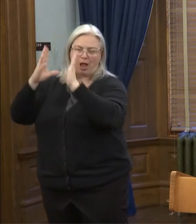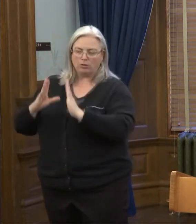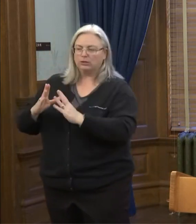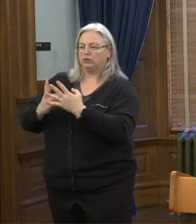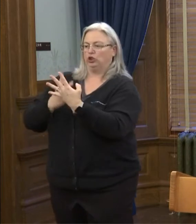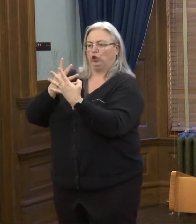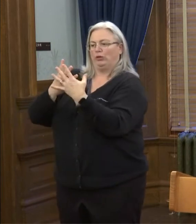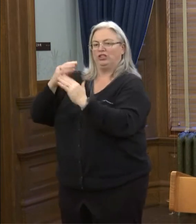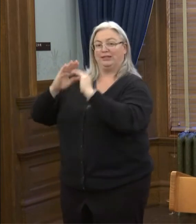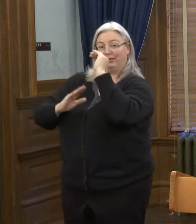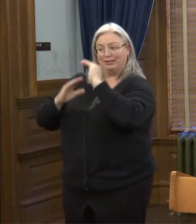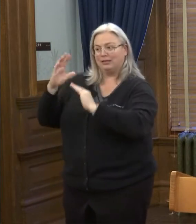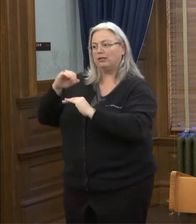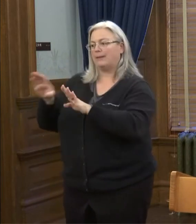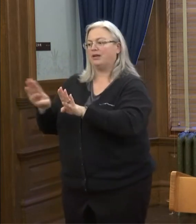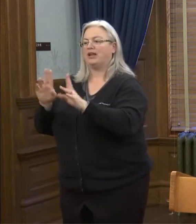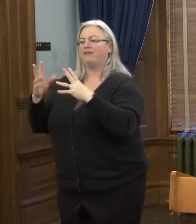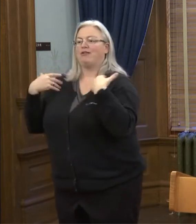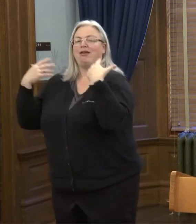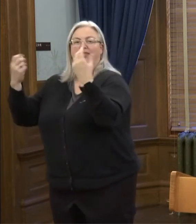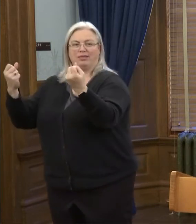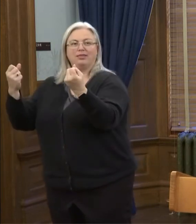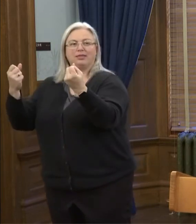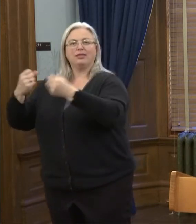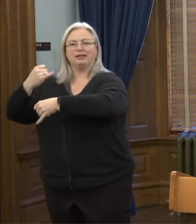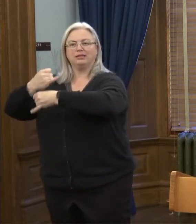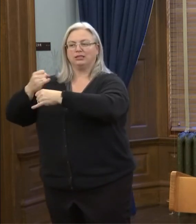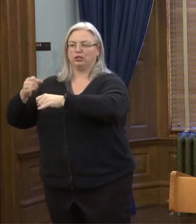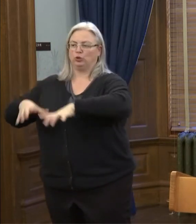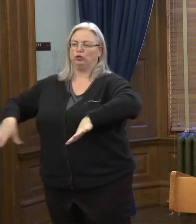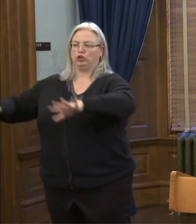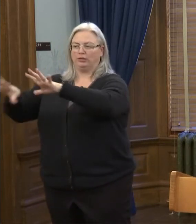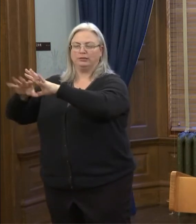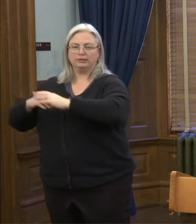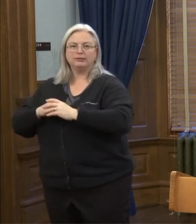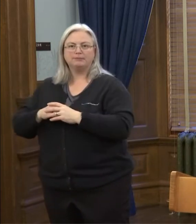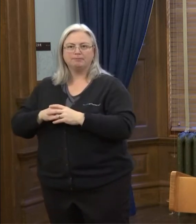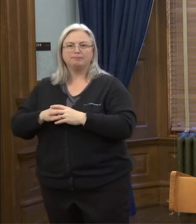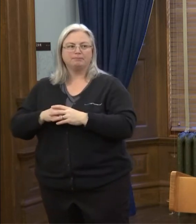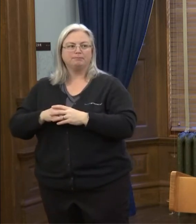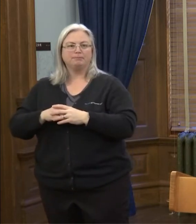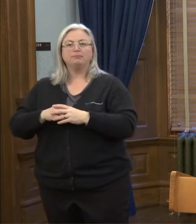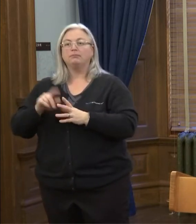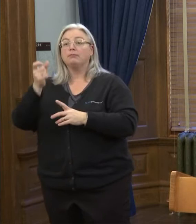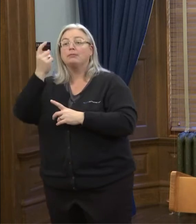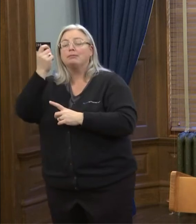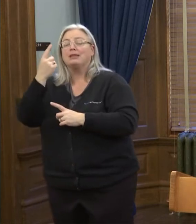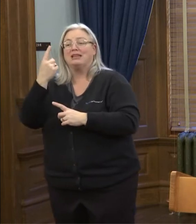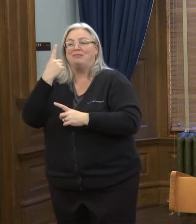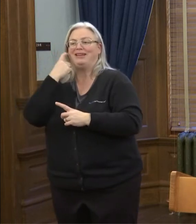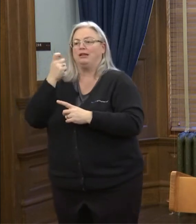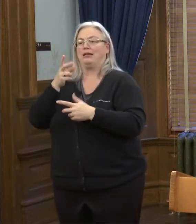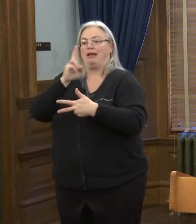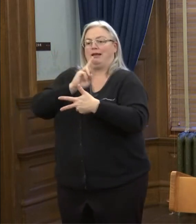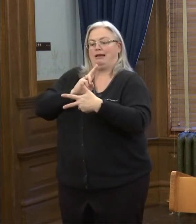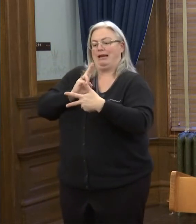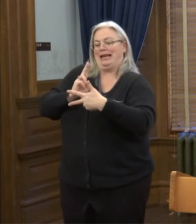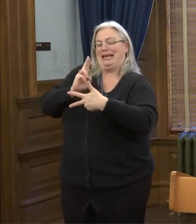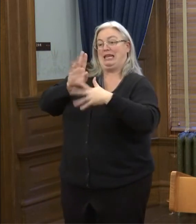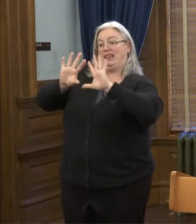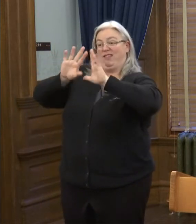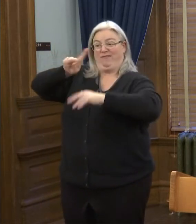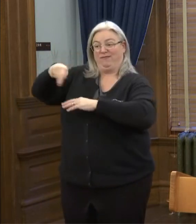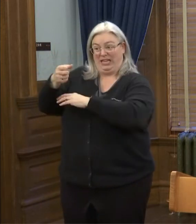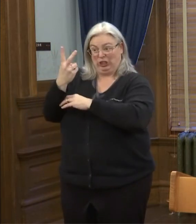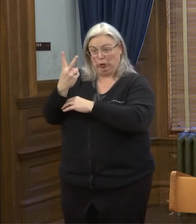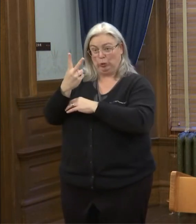corrections facilities, and behavioral health institutions. Just because I named the phase two groups in that